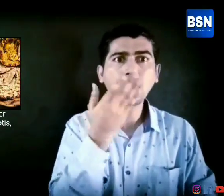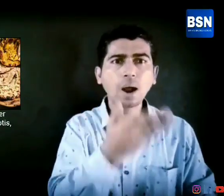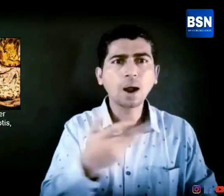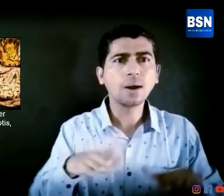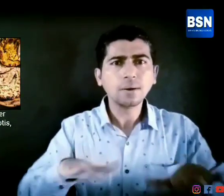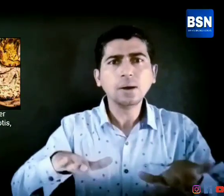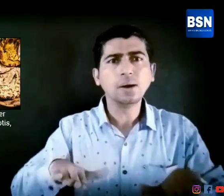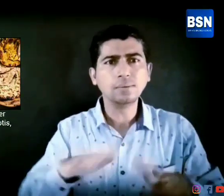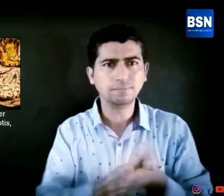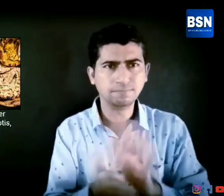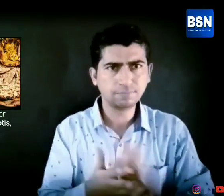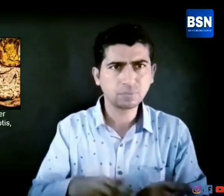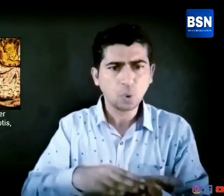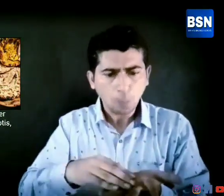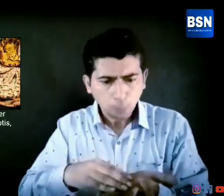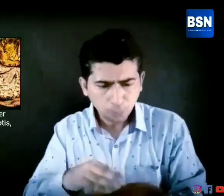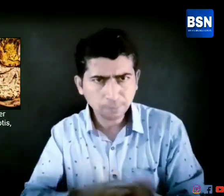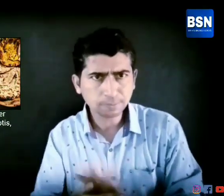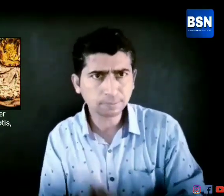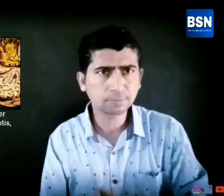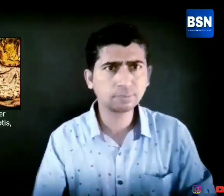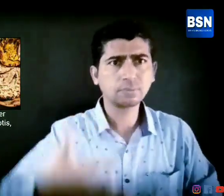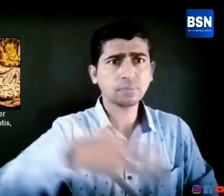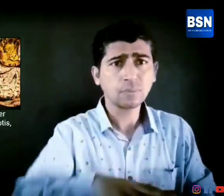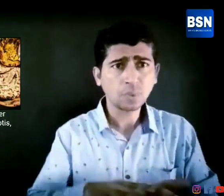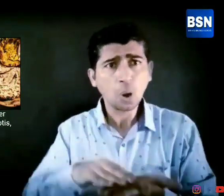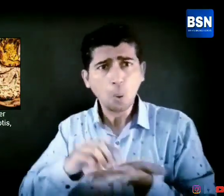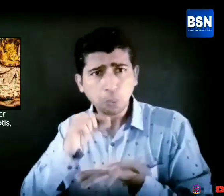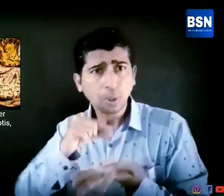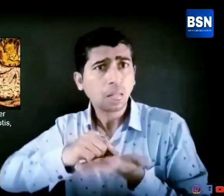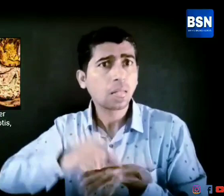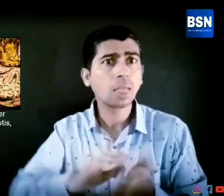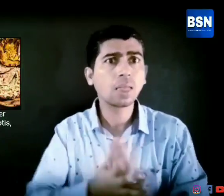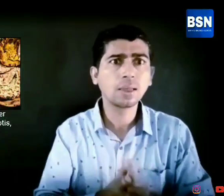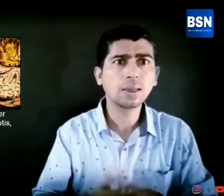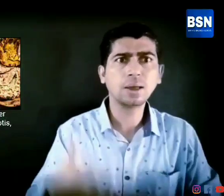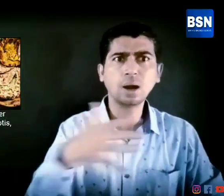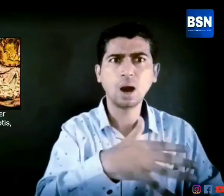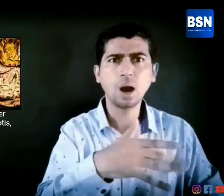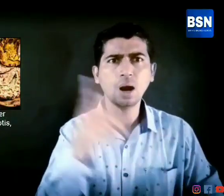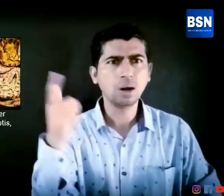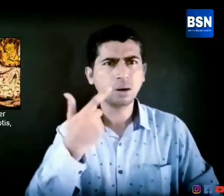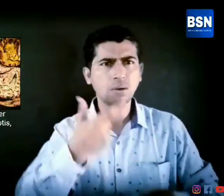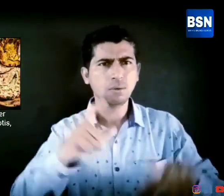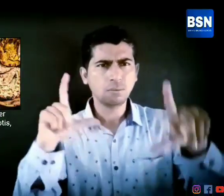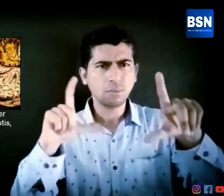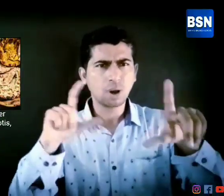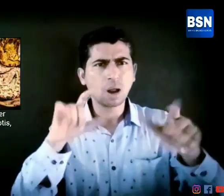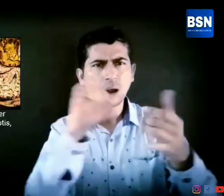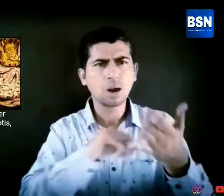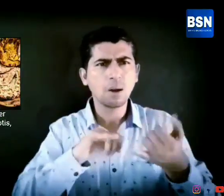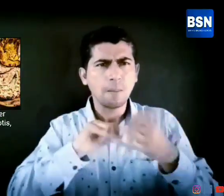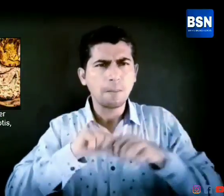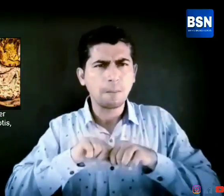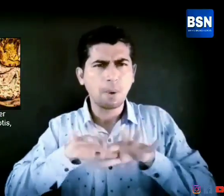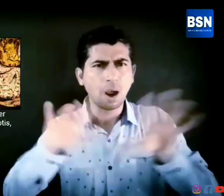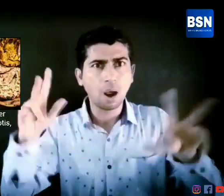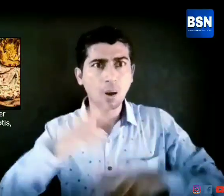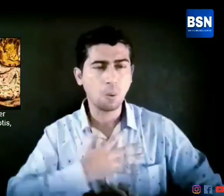little train came out of nowhere. I got a chain pad, let me on my